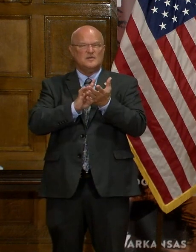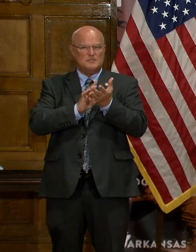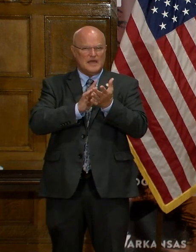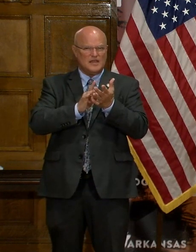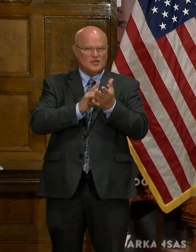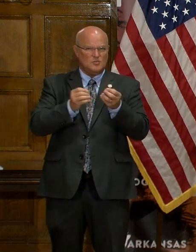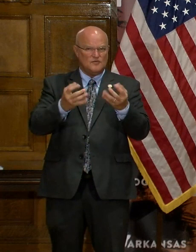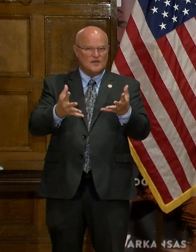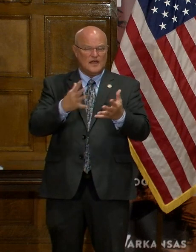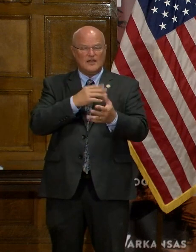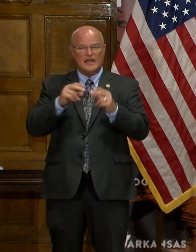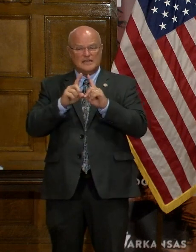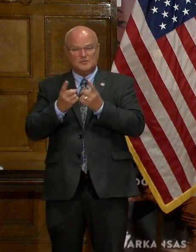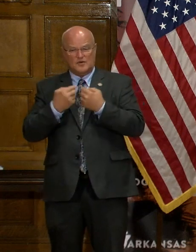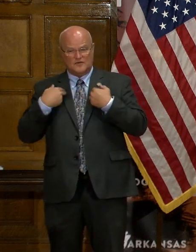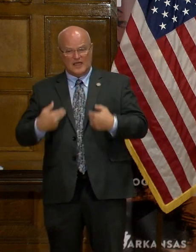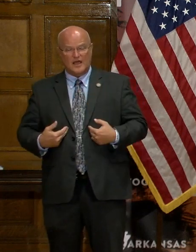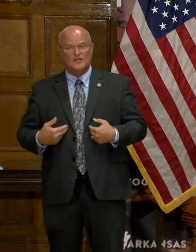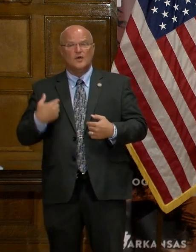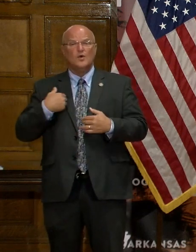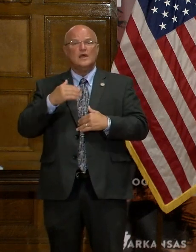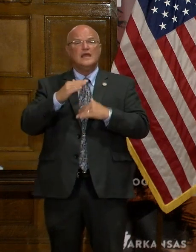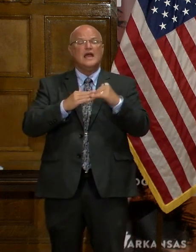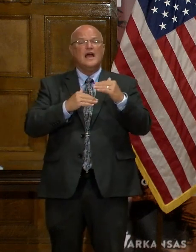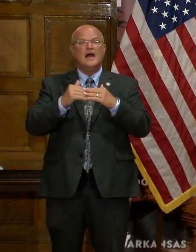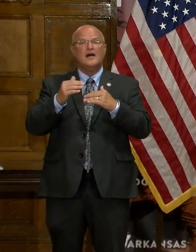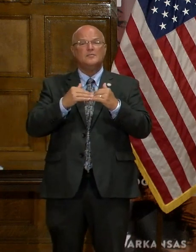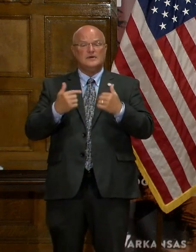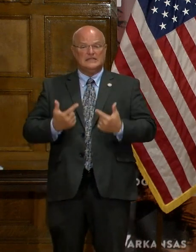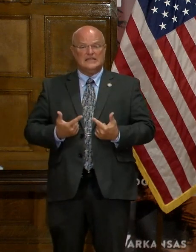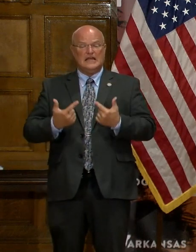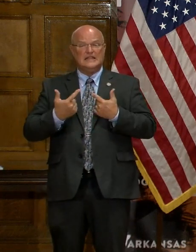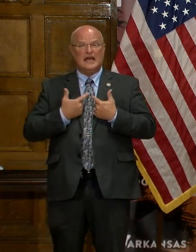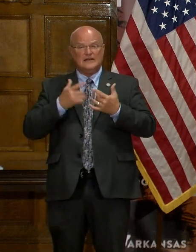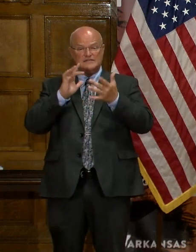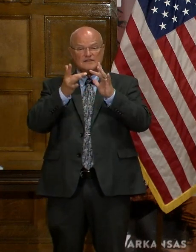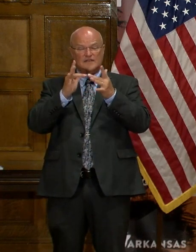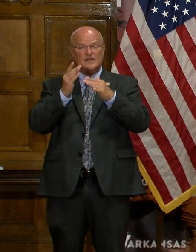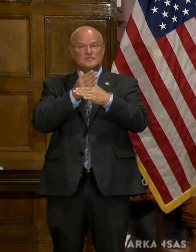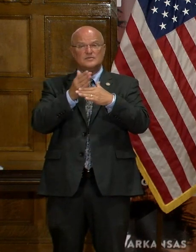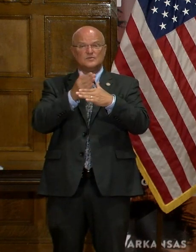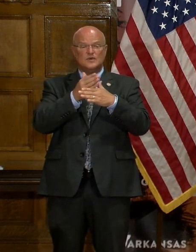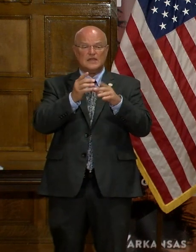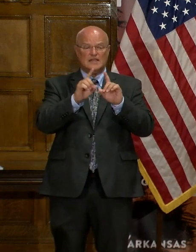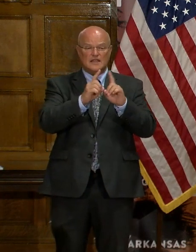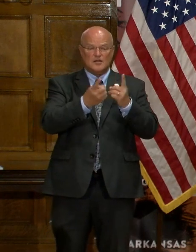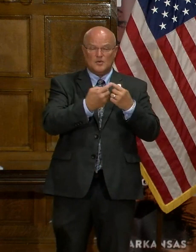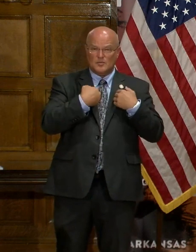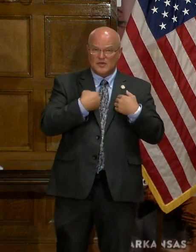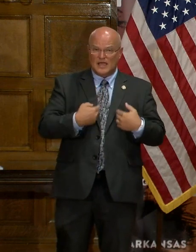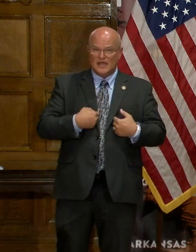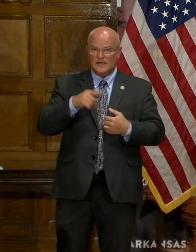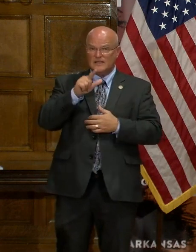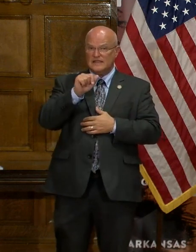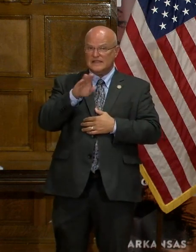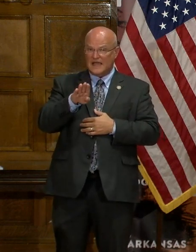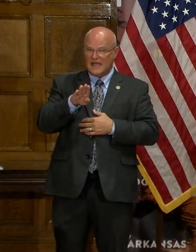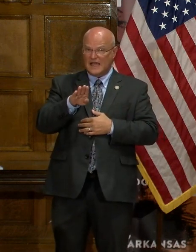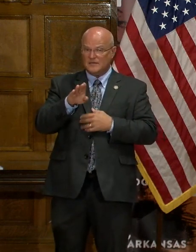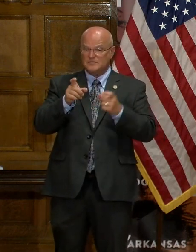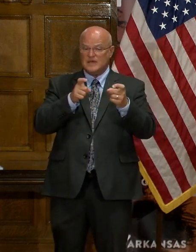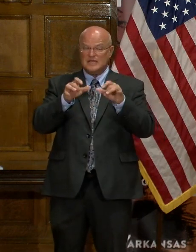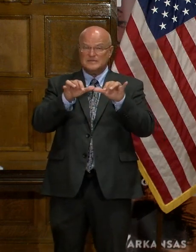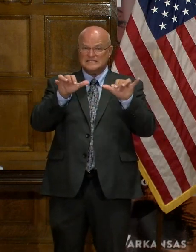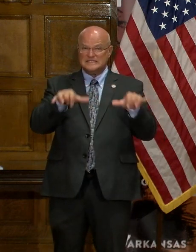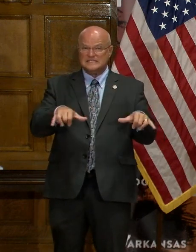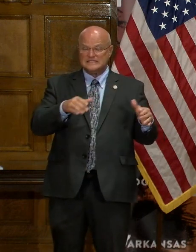we have built a live interface between the Department of Health's laboratory management